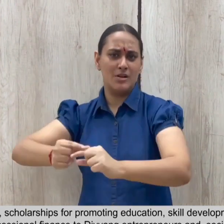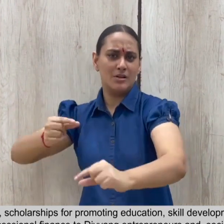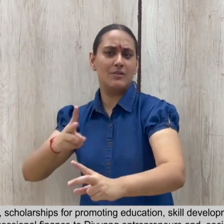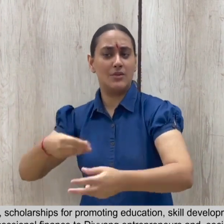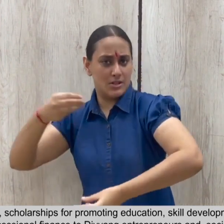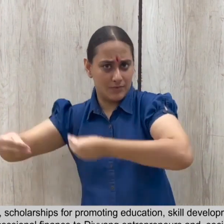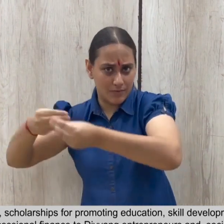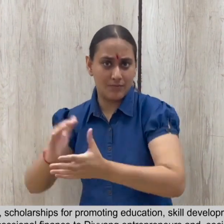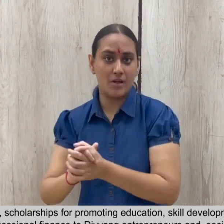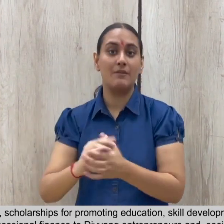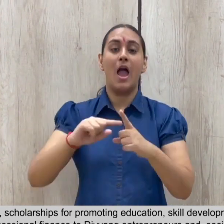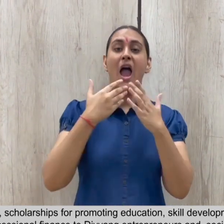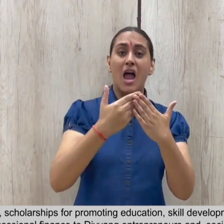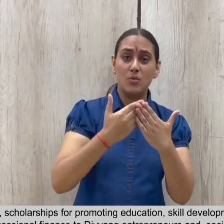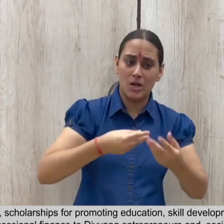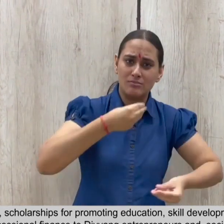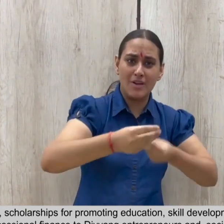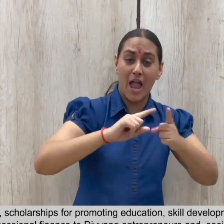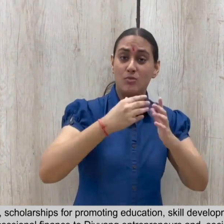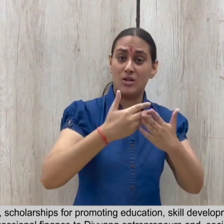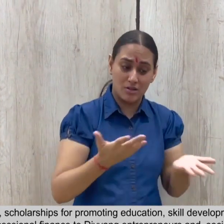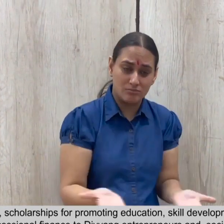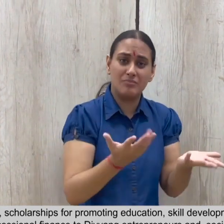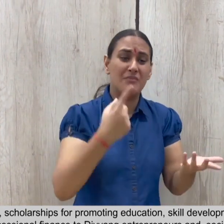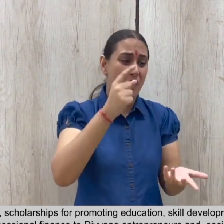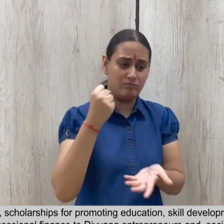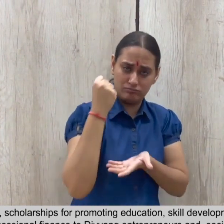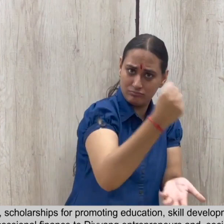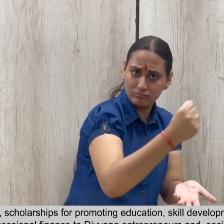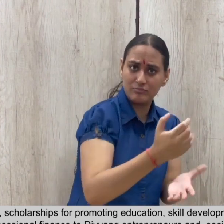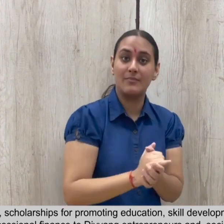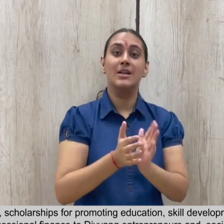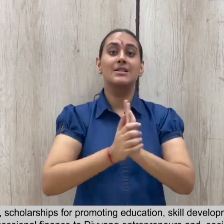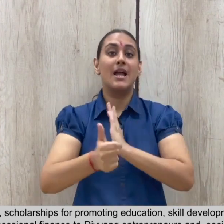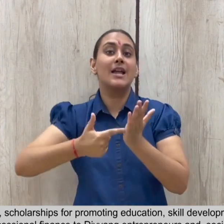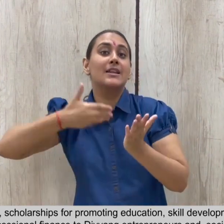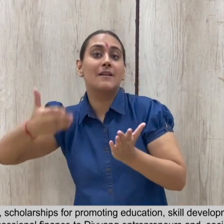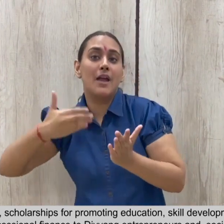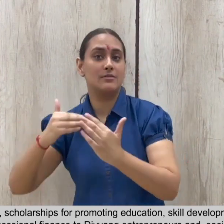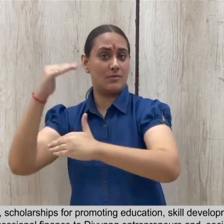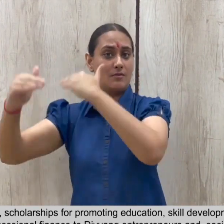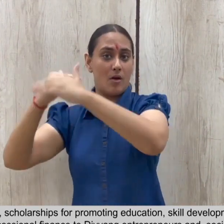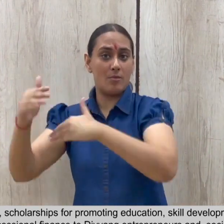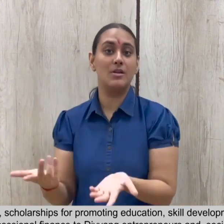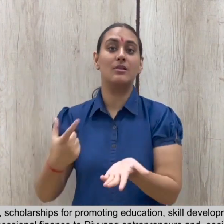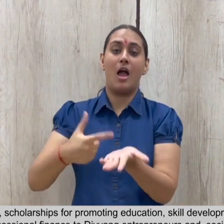scholarships for promoting education, skill development,